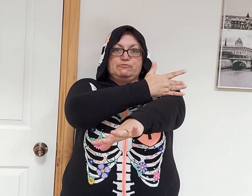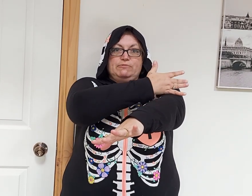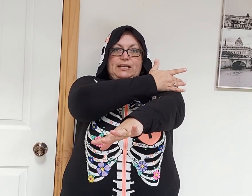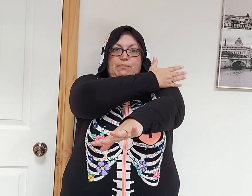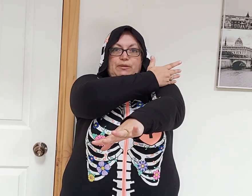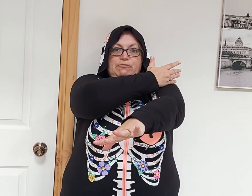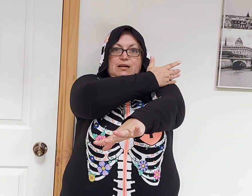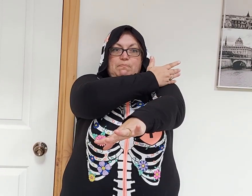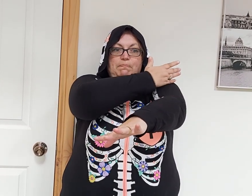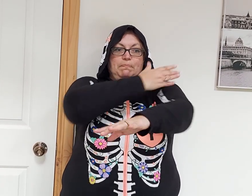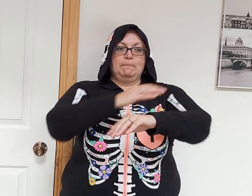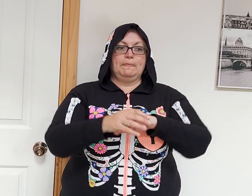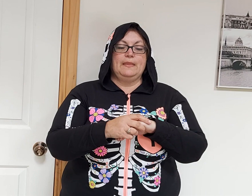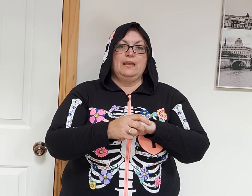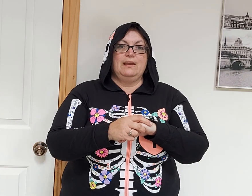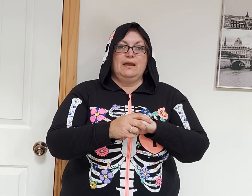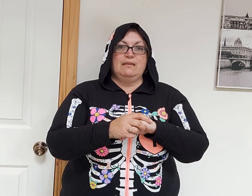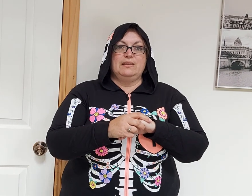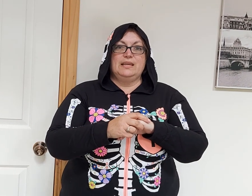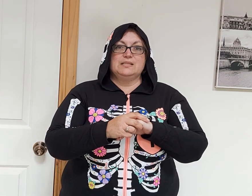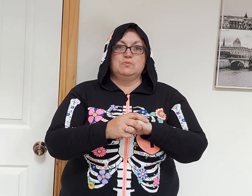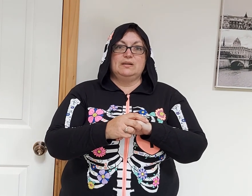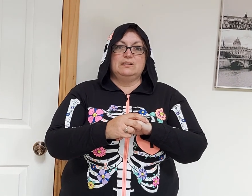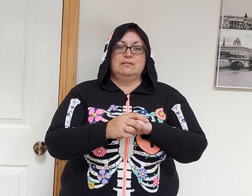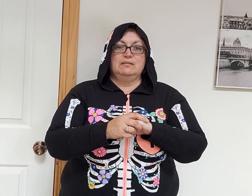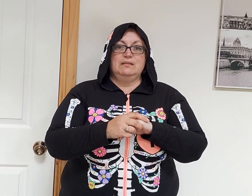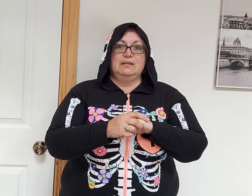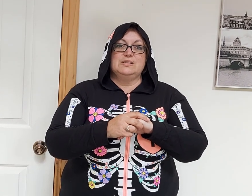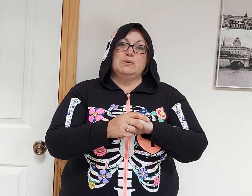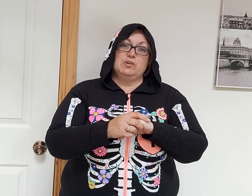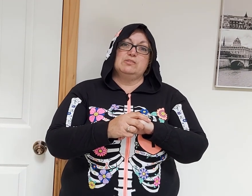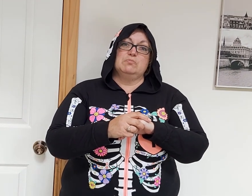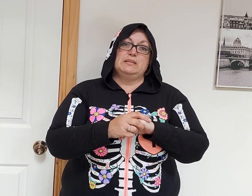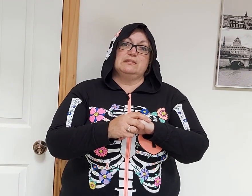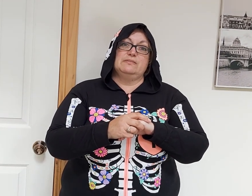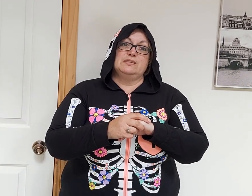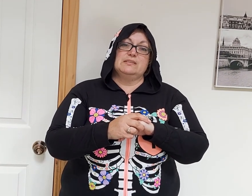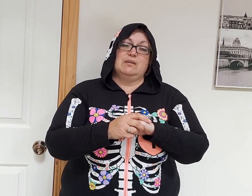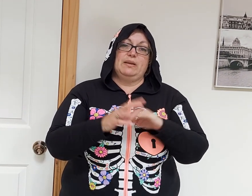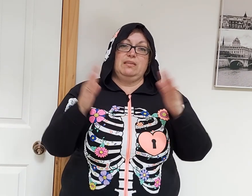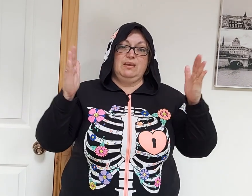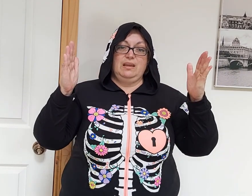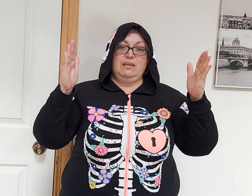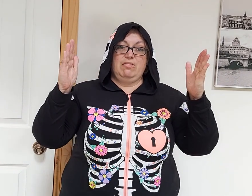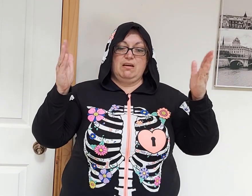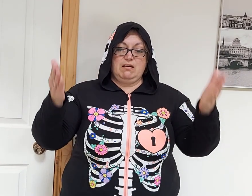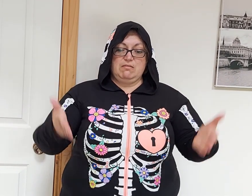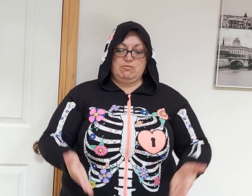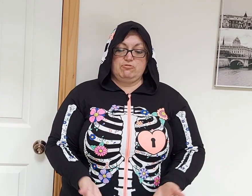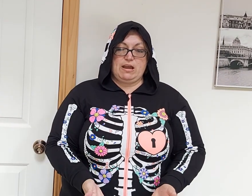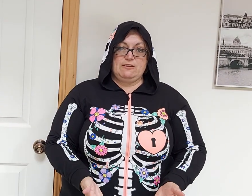running up your arm. And the next one is where most zombies live to start with. In the grave.